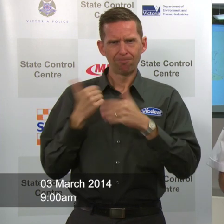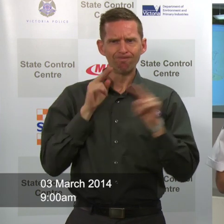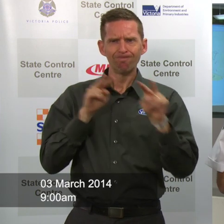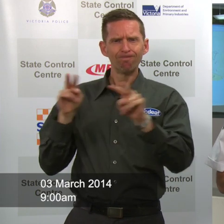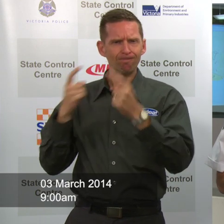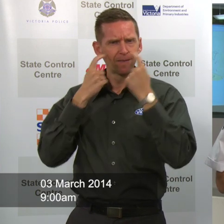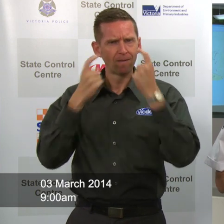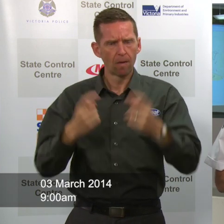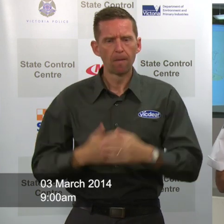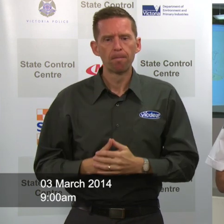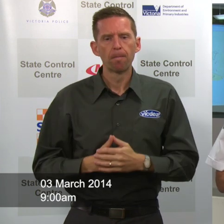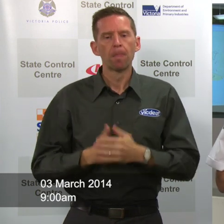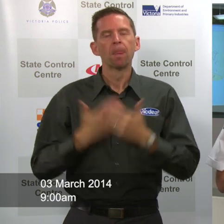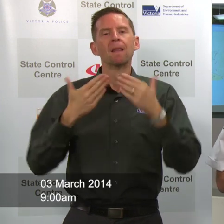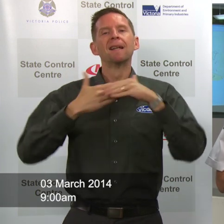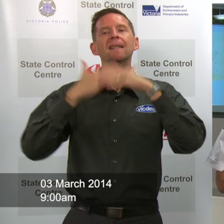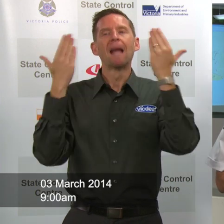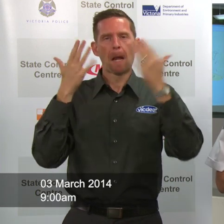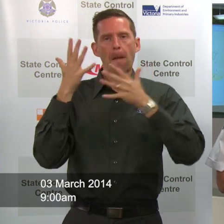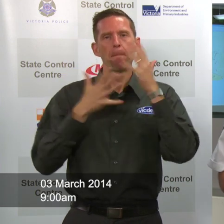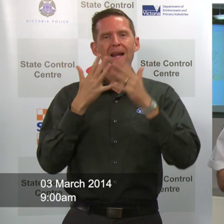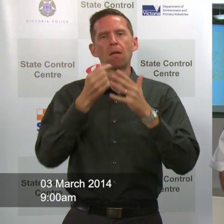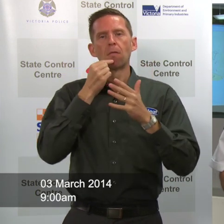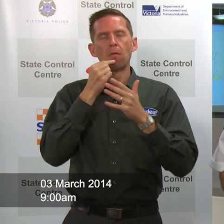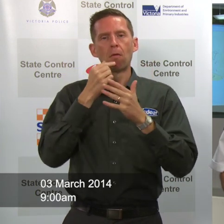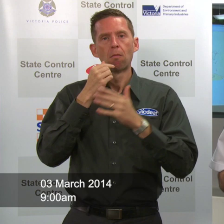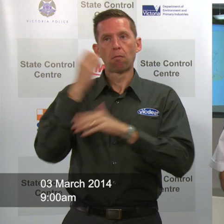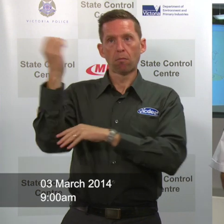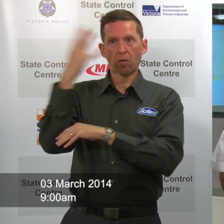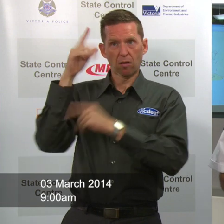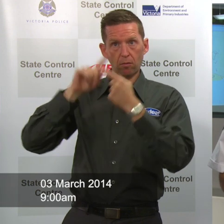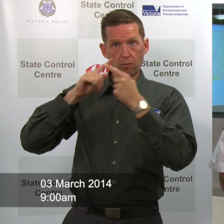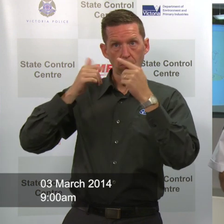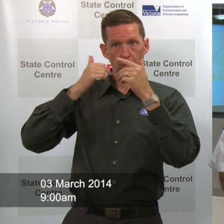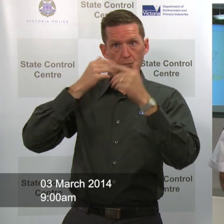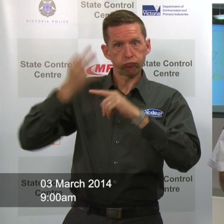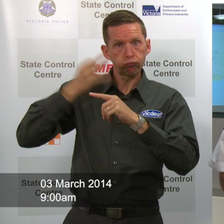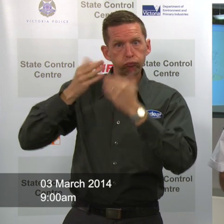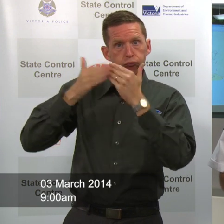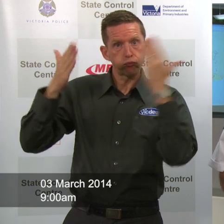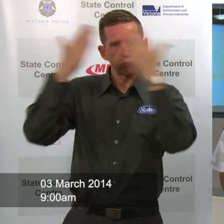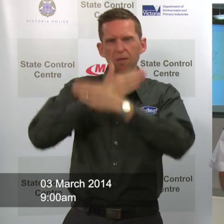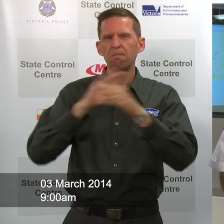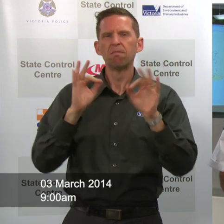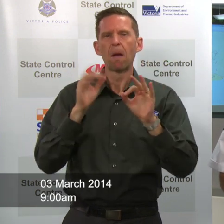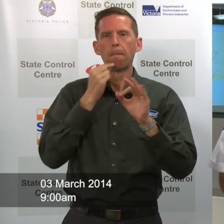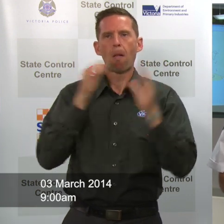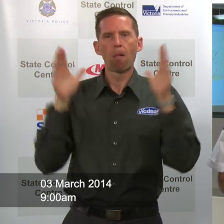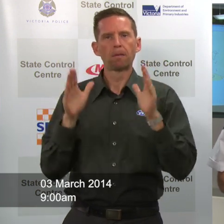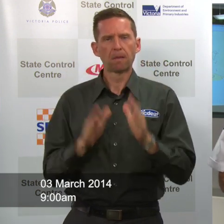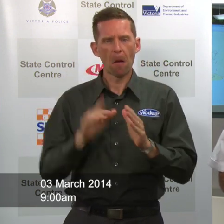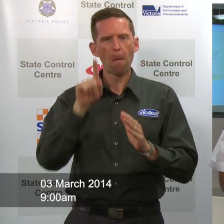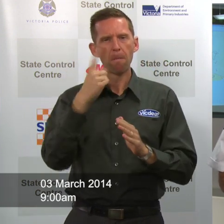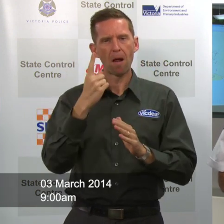days actually start to get shorter and that means that obviously the fire risk is reduced however we've got to be really careful